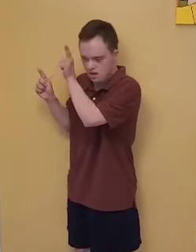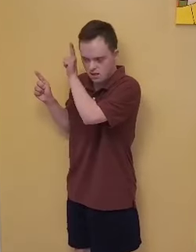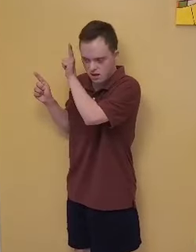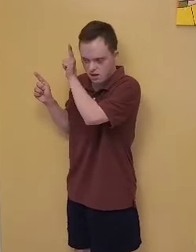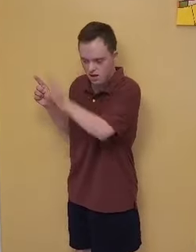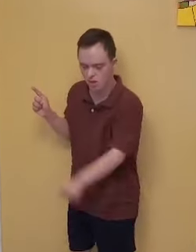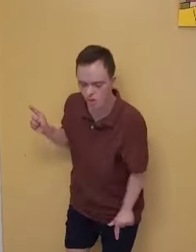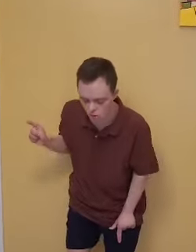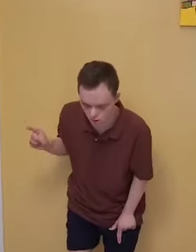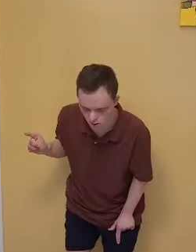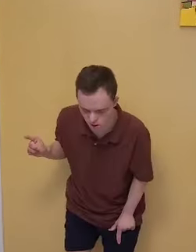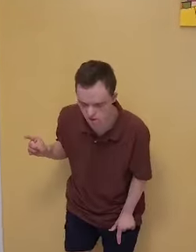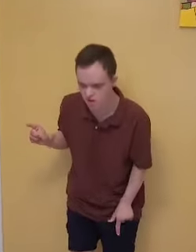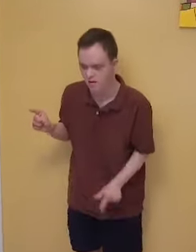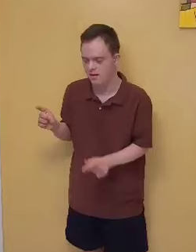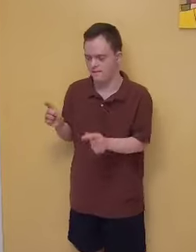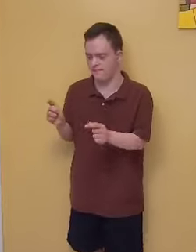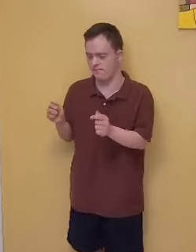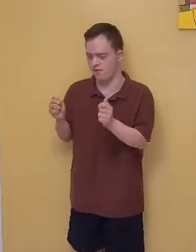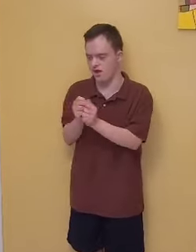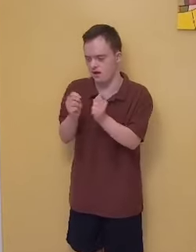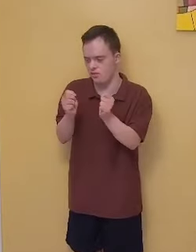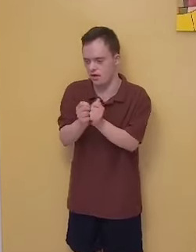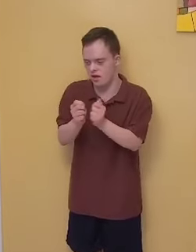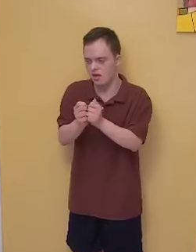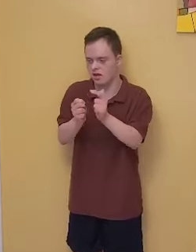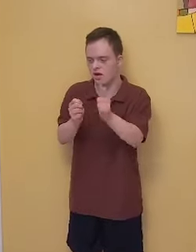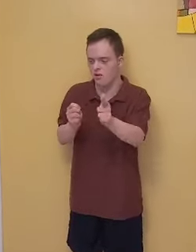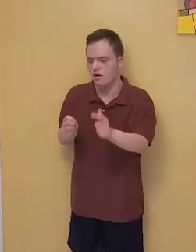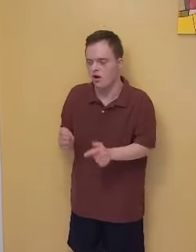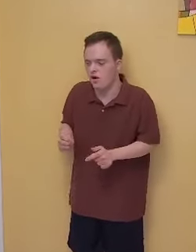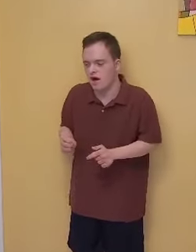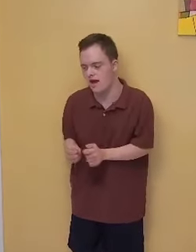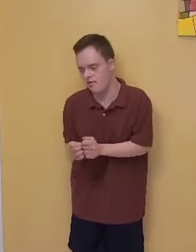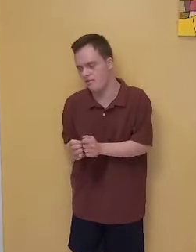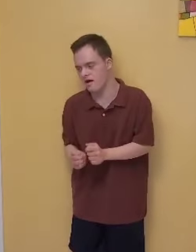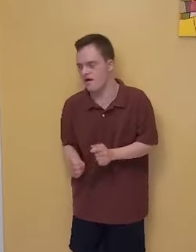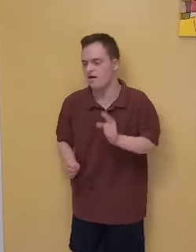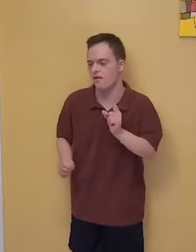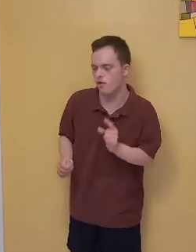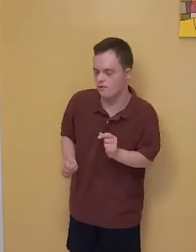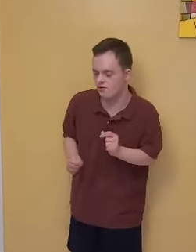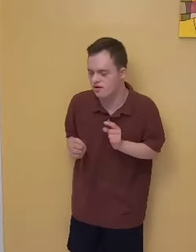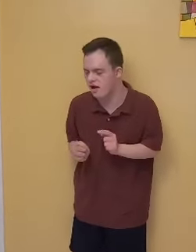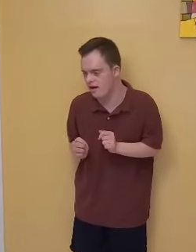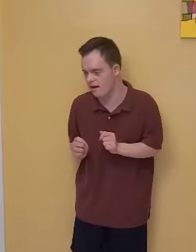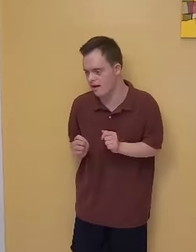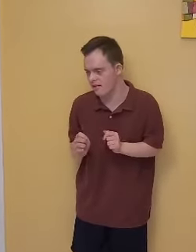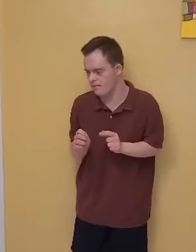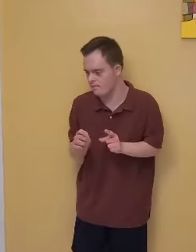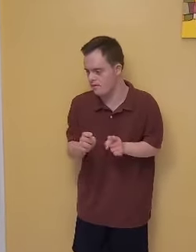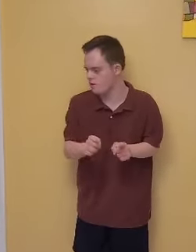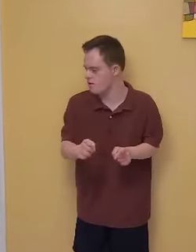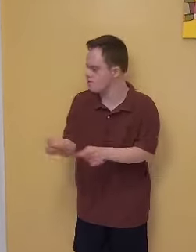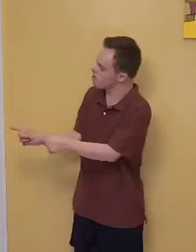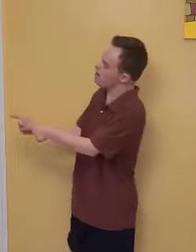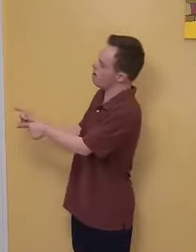The Lord is with you. Okay everybody, one more time. Go!